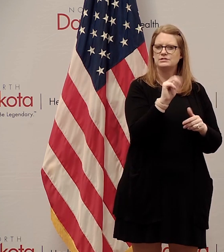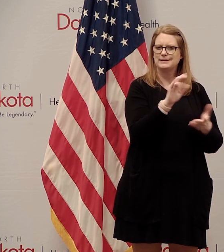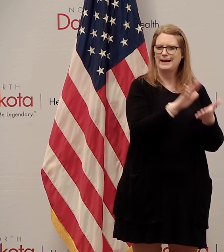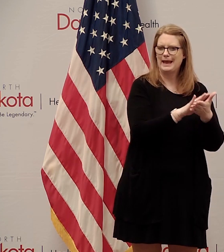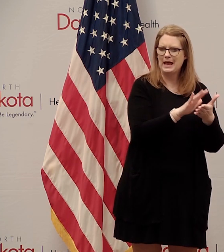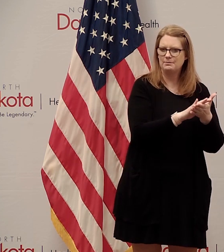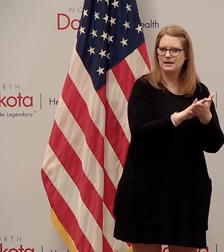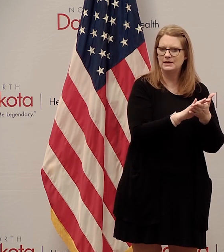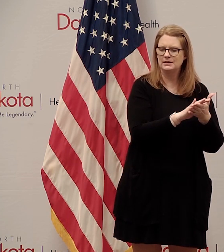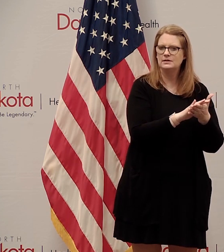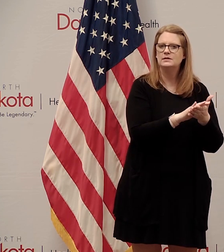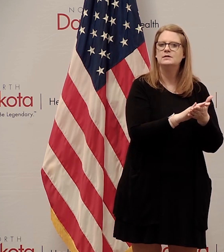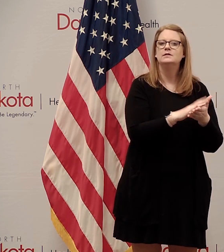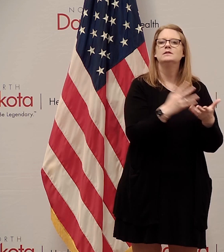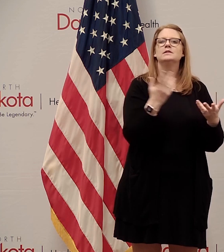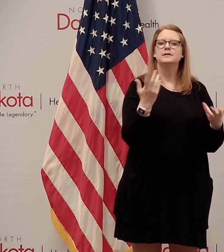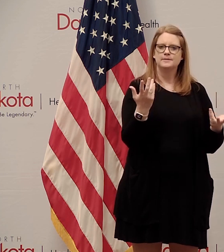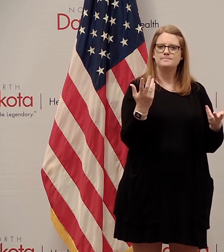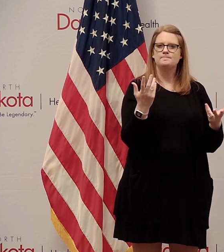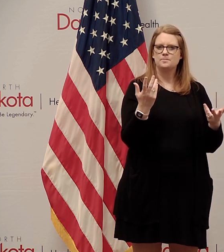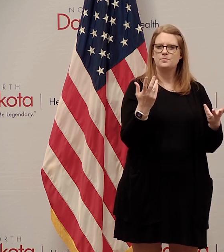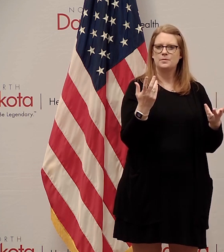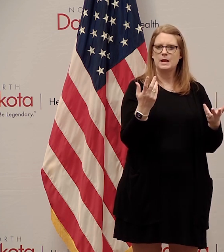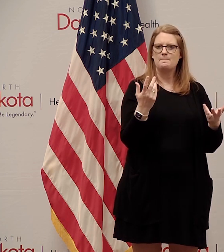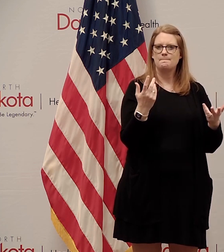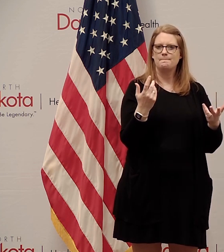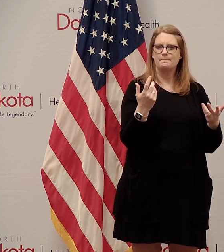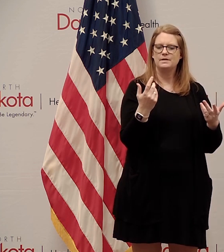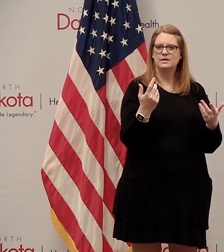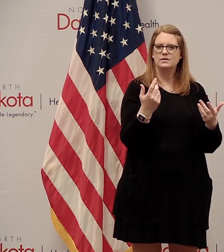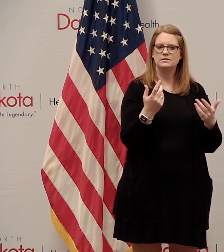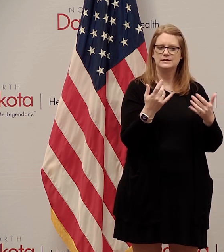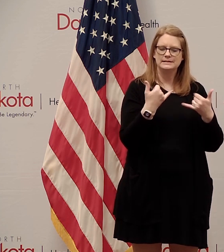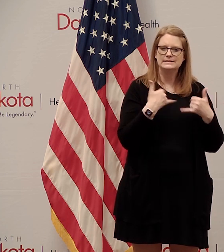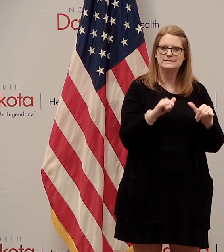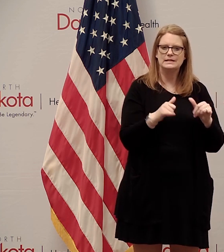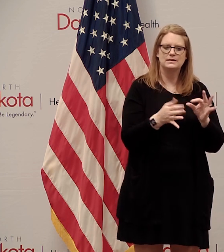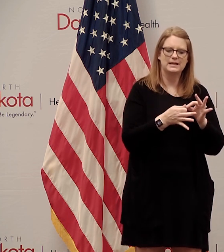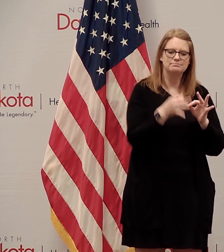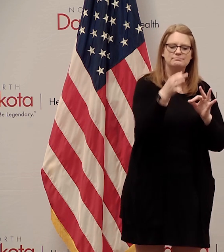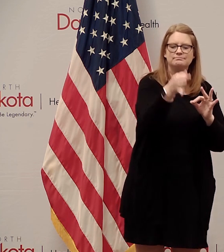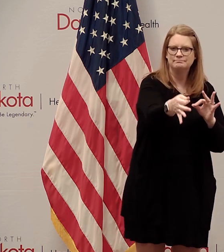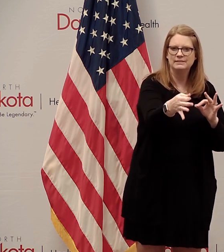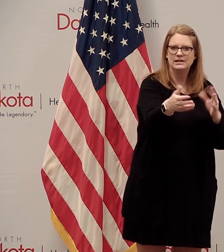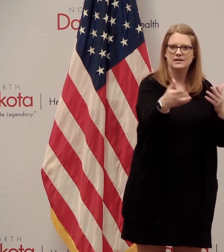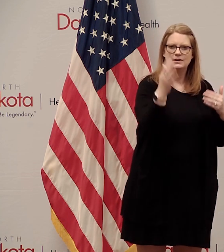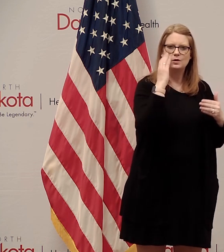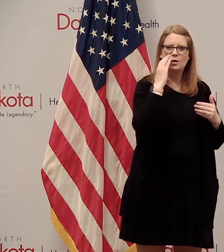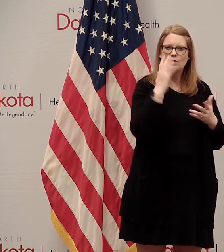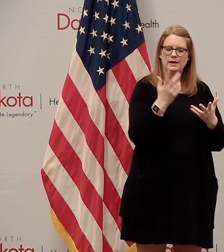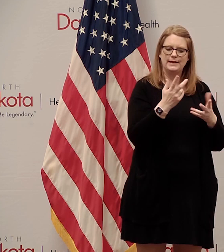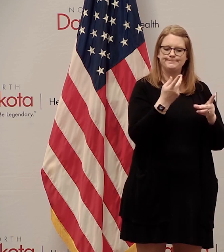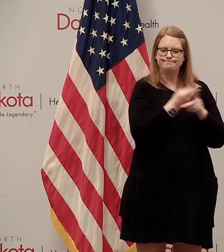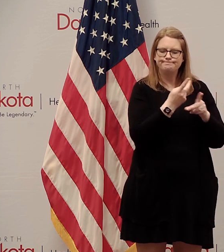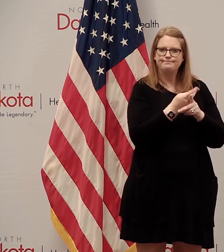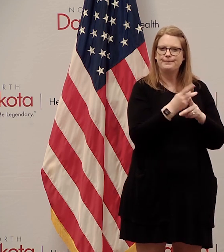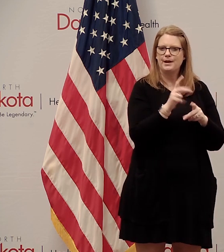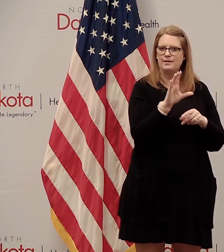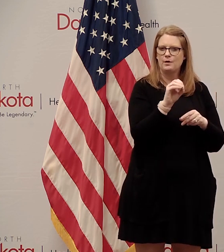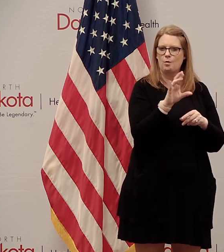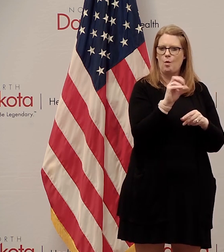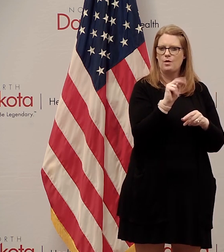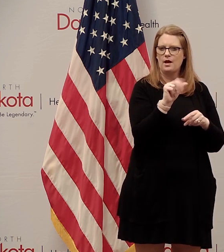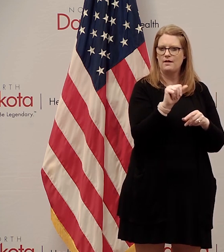further distance between us and the and the the coronavirus in terms of time uh but it would also uh make sure that